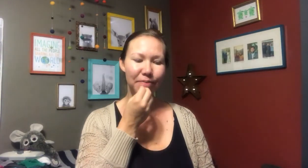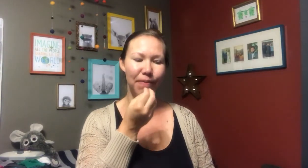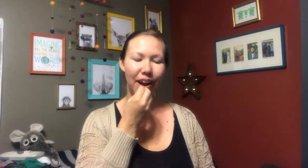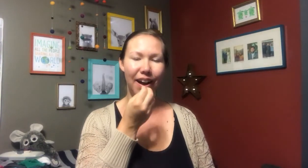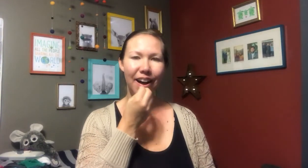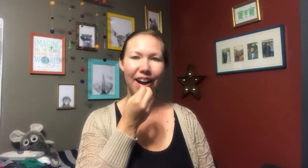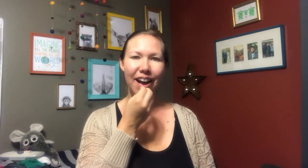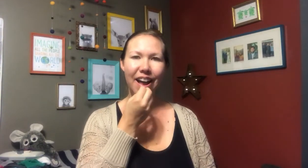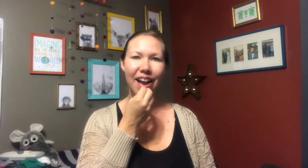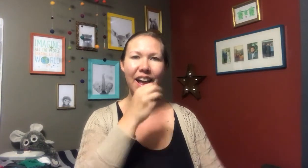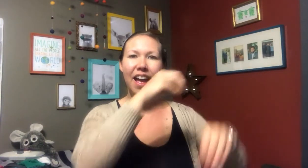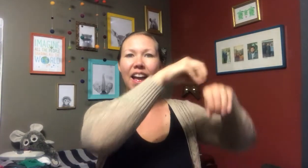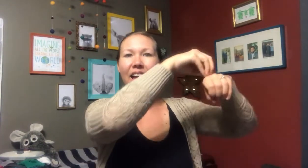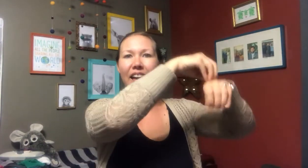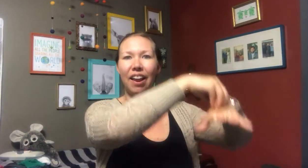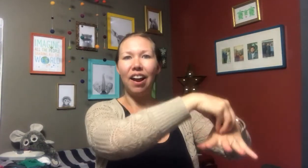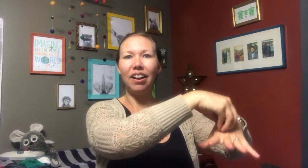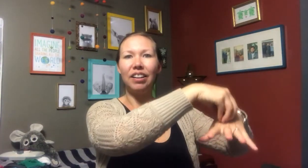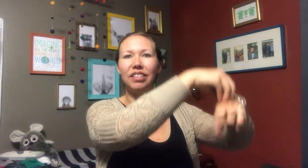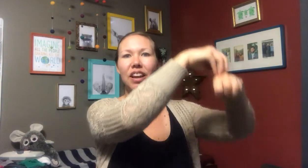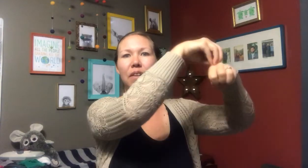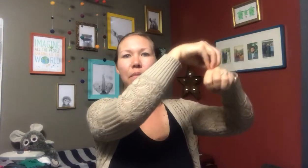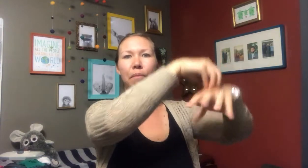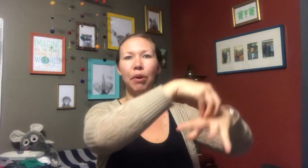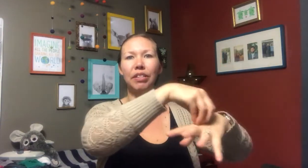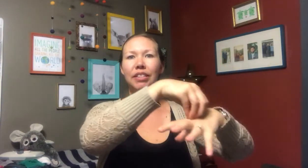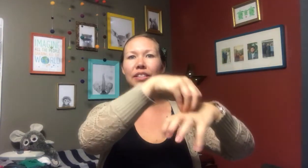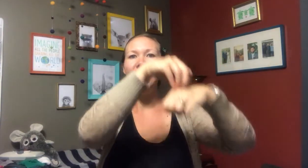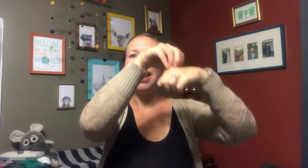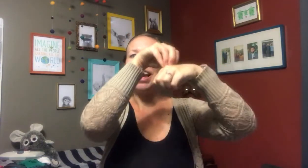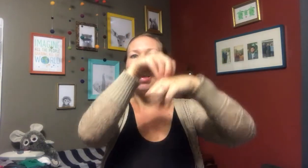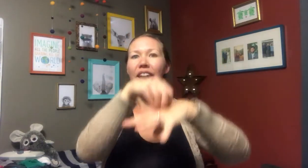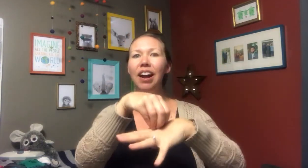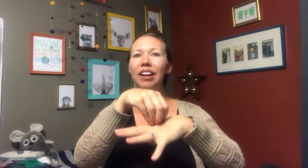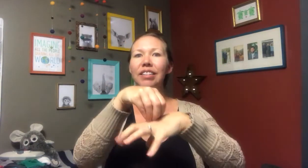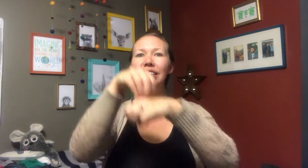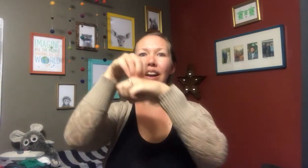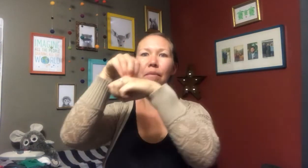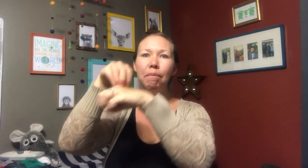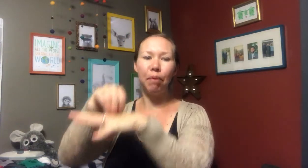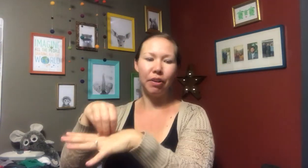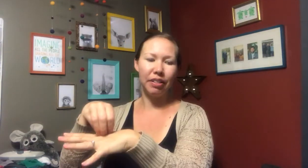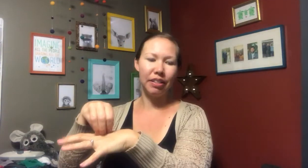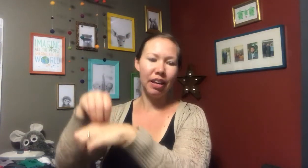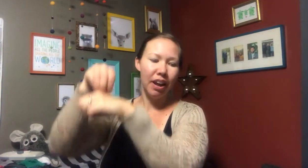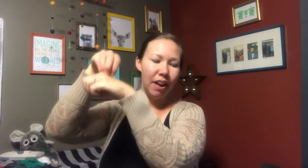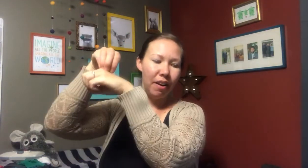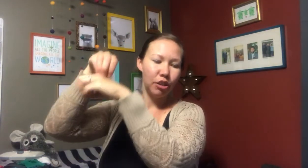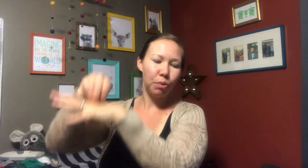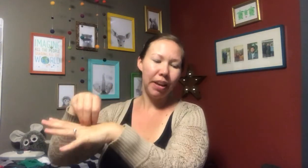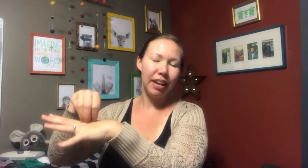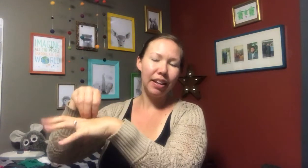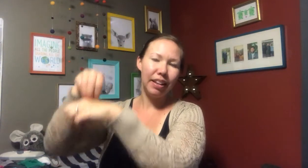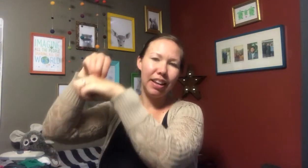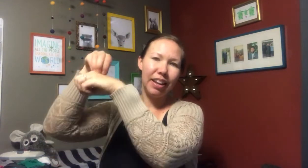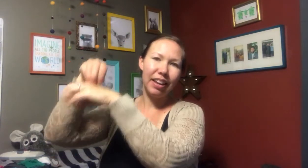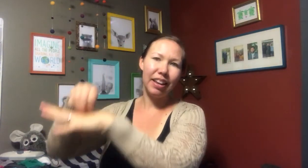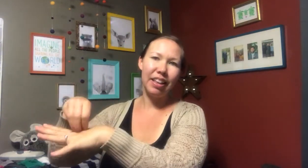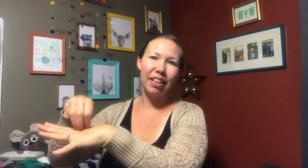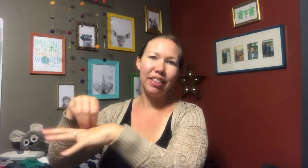by an octopus, an octopus, squiggling in